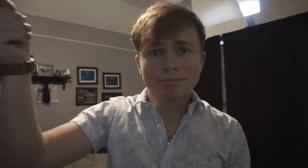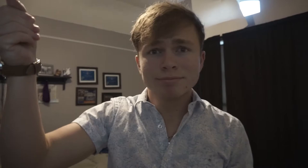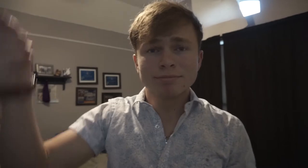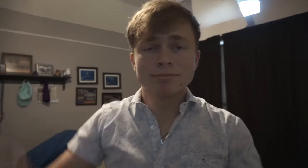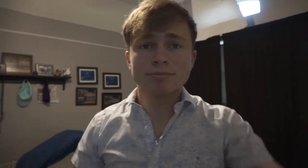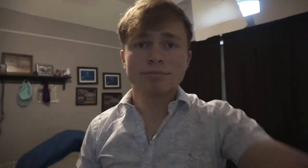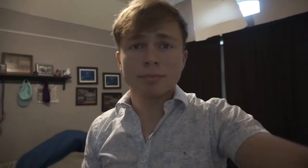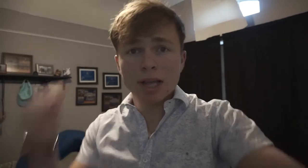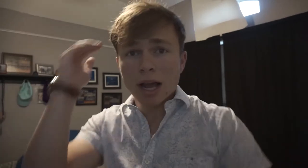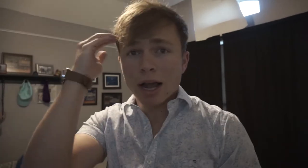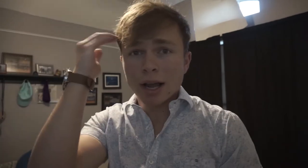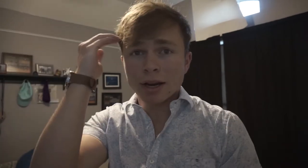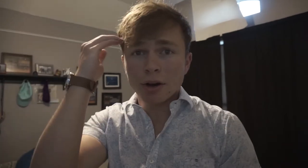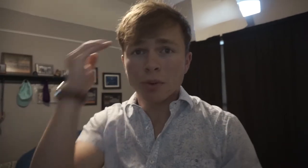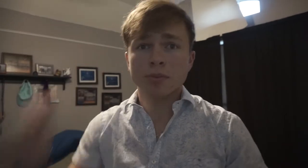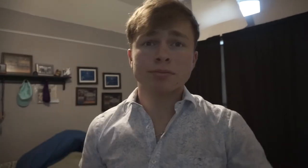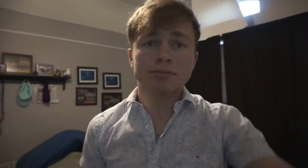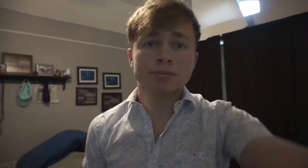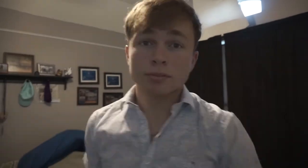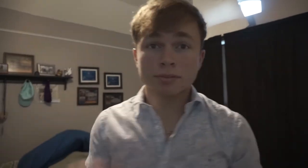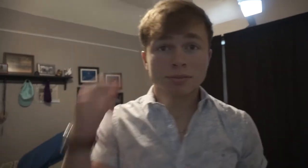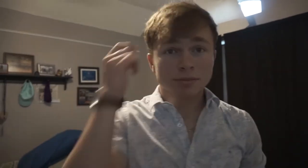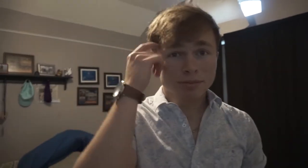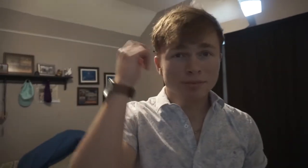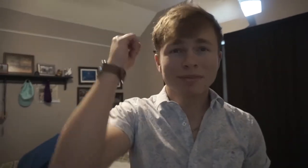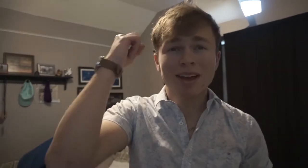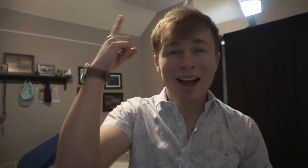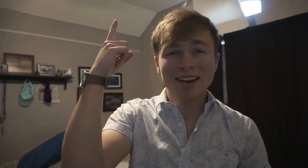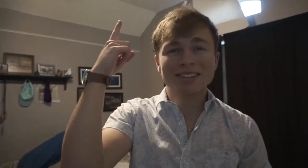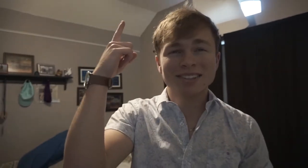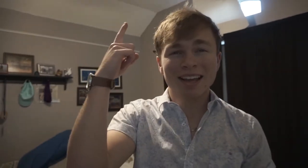I know. I understand.